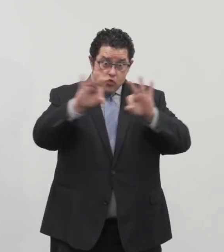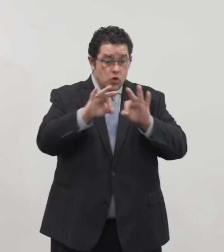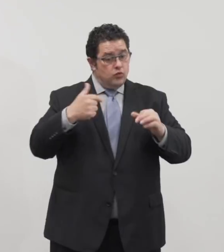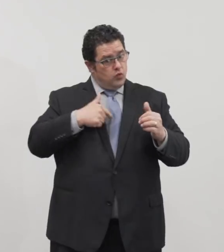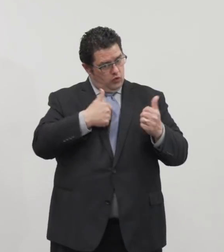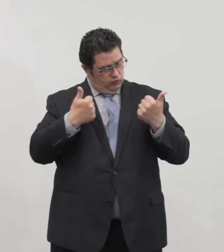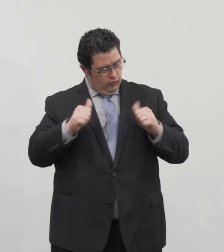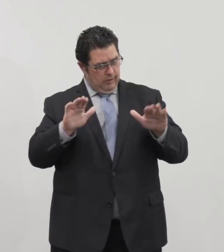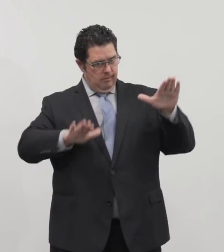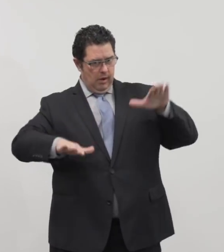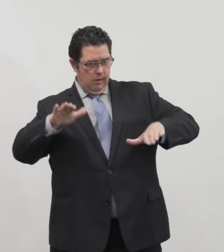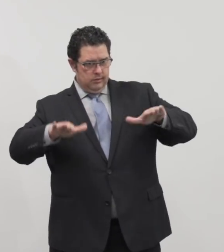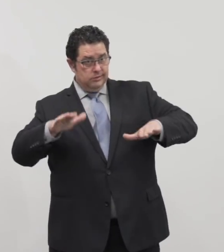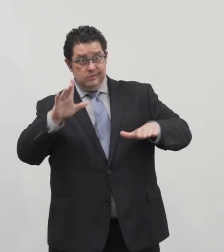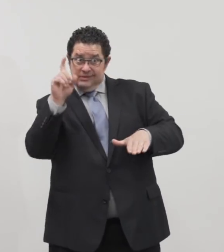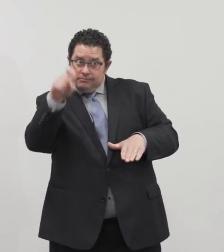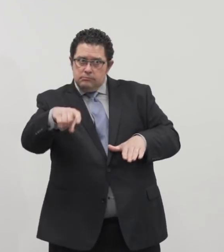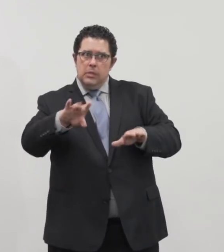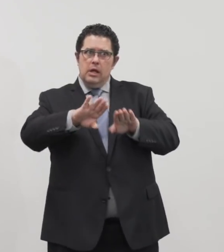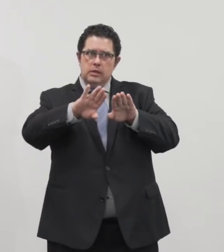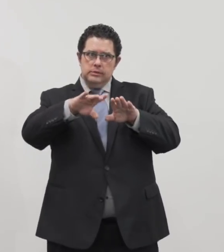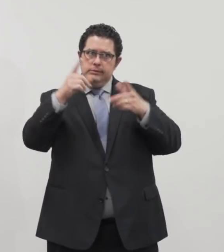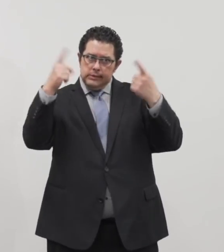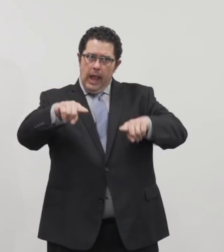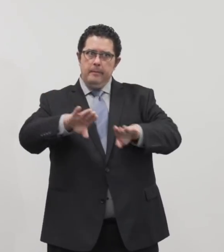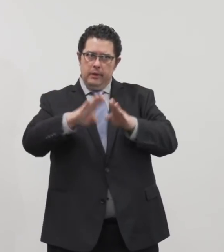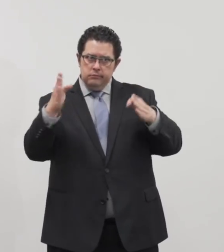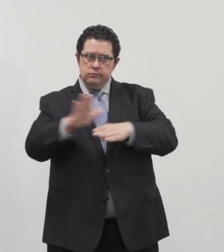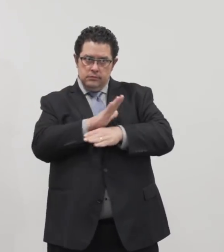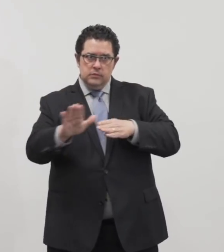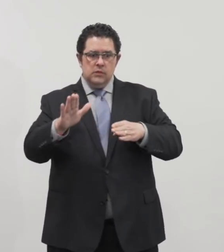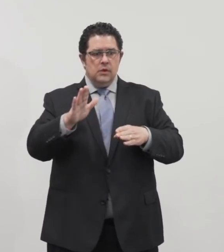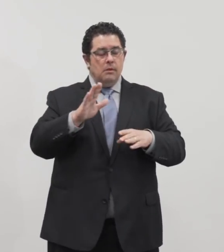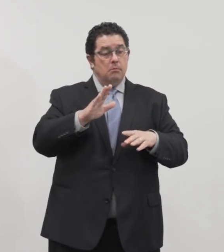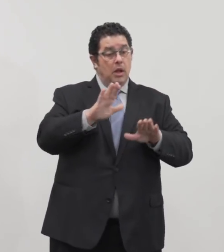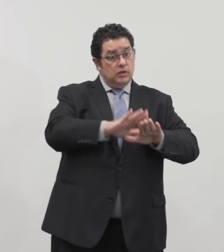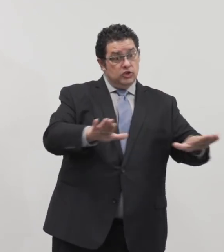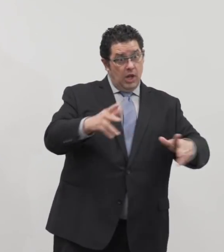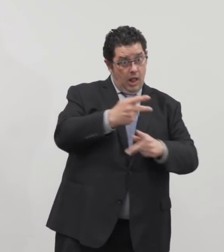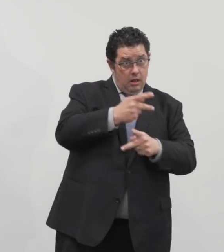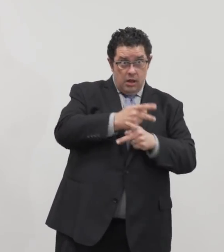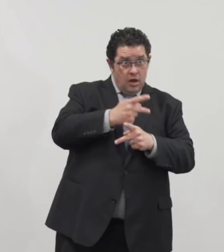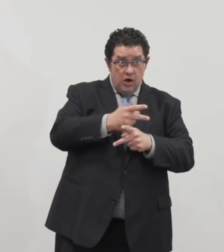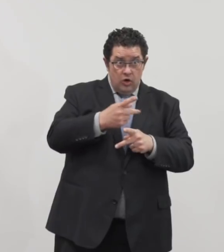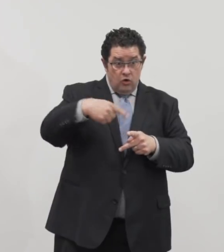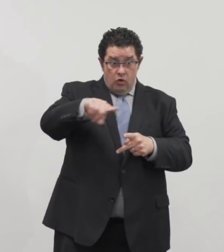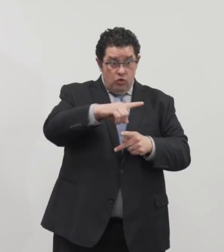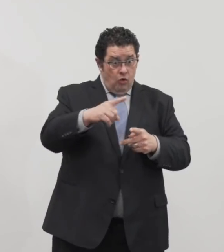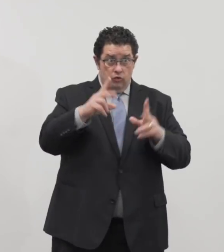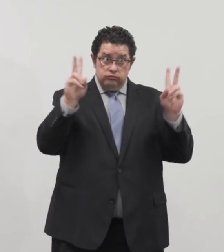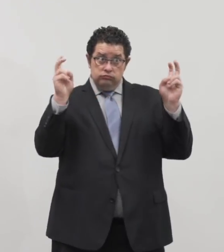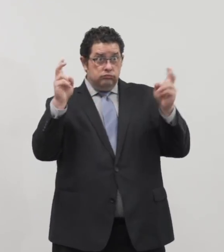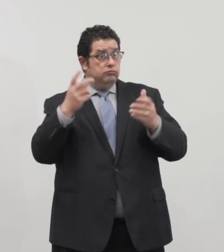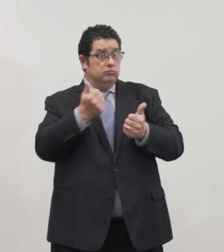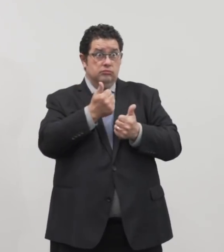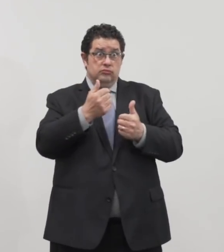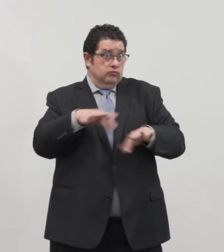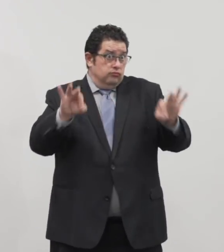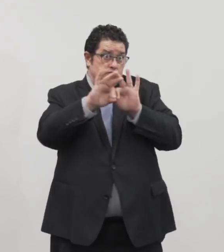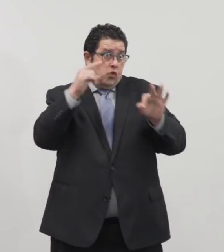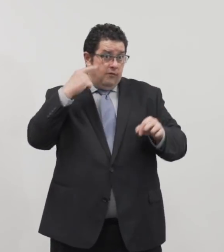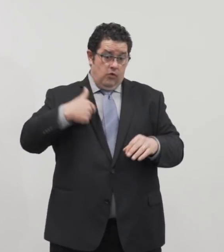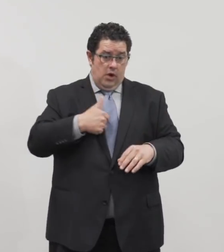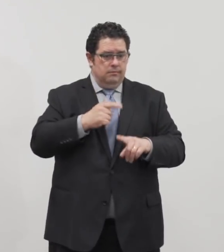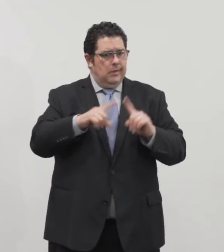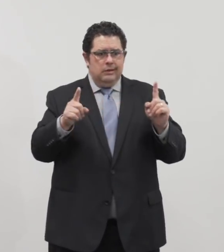because that has to happen. All of these issues about childcare are very, very important to us. And we're going to try and balance that moving forward. But we're